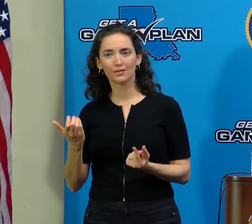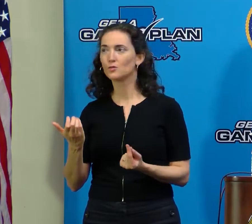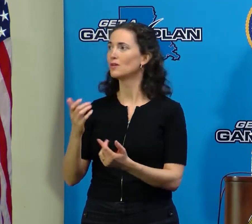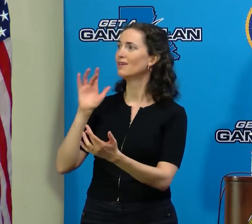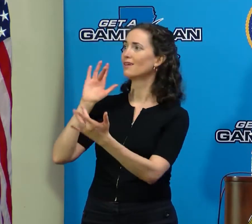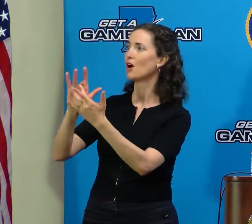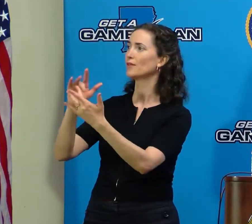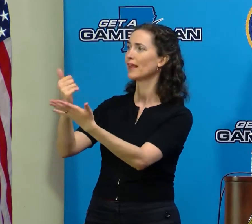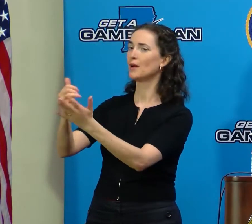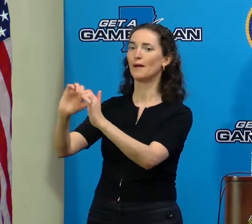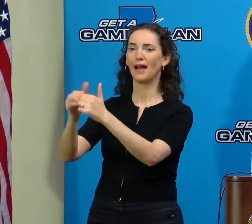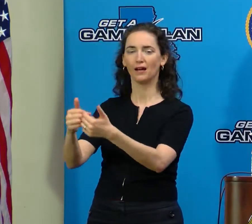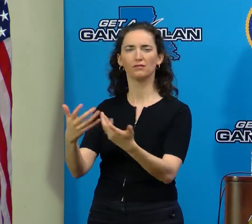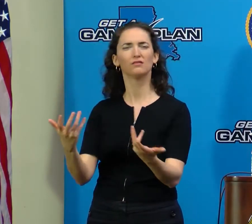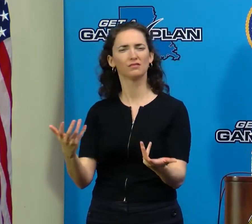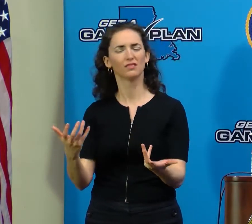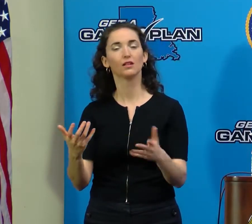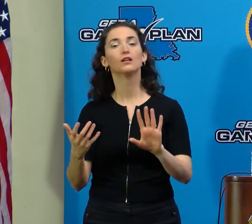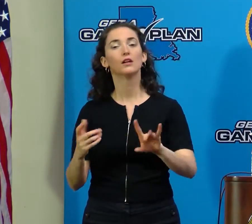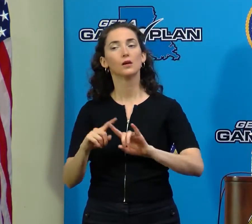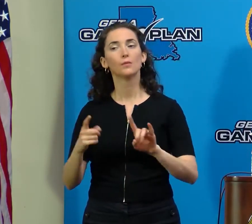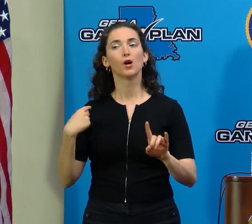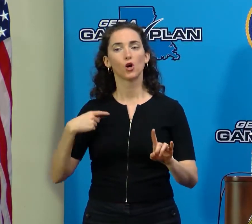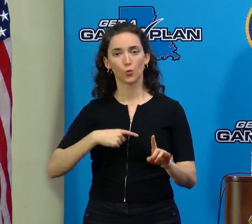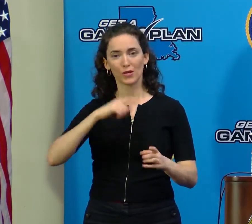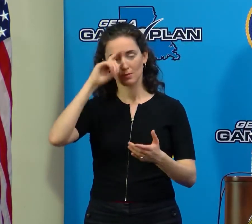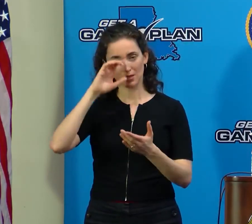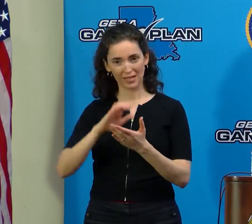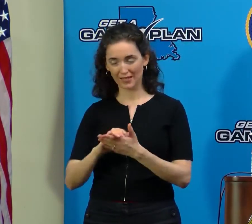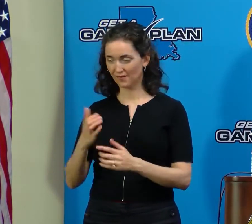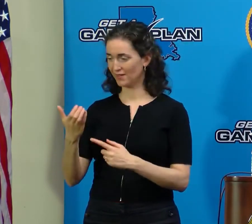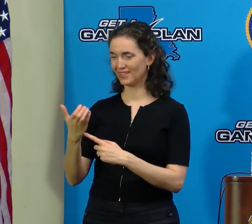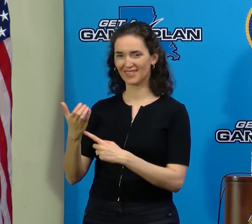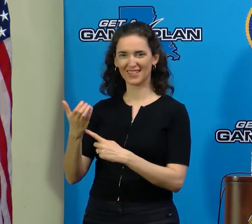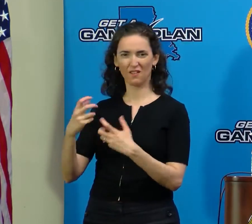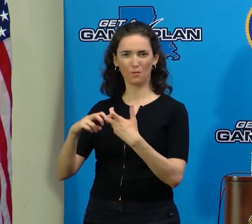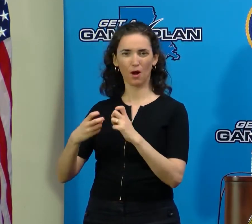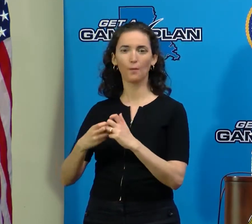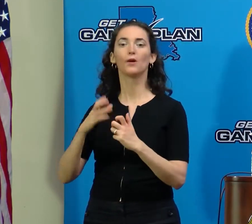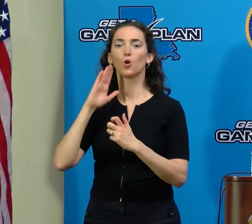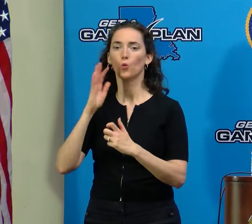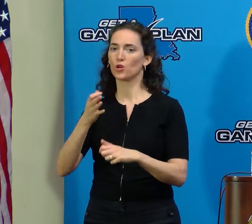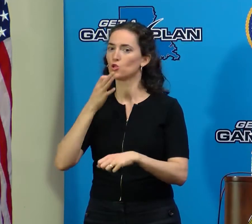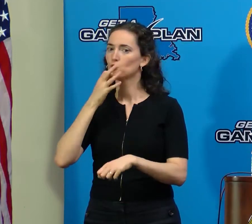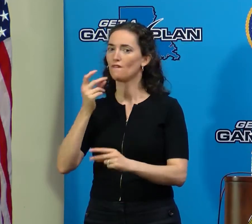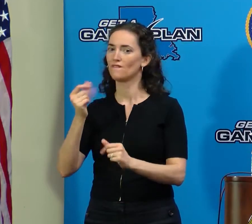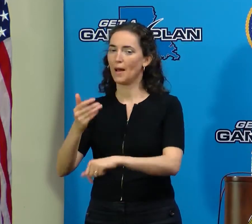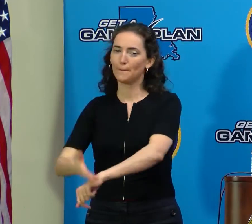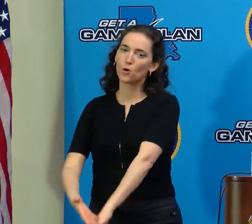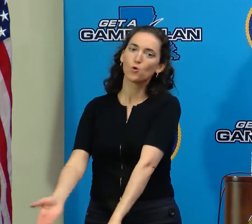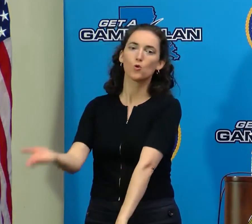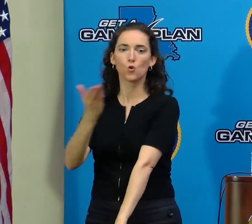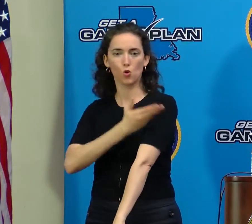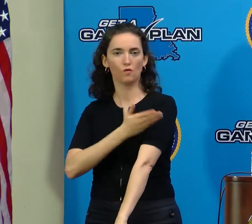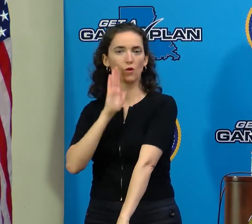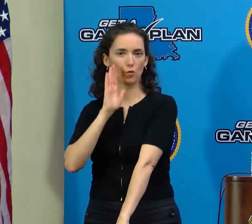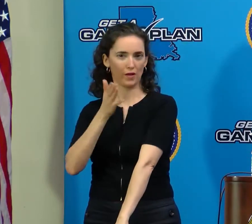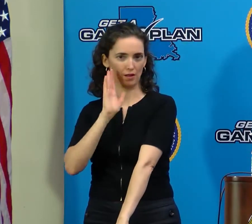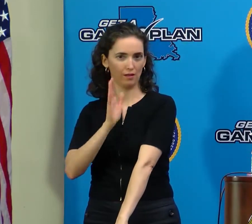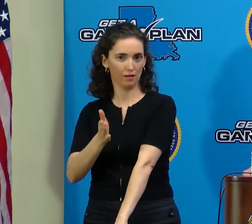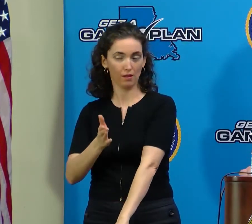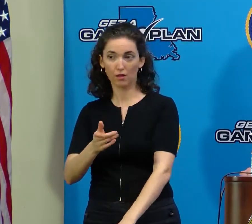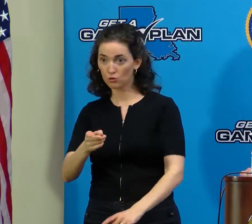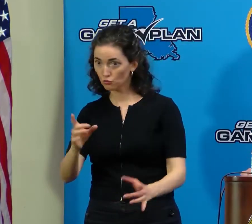call for that help. But we do believe that this situation is going to improve very, very quickly if your phone service